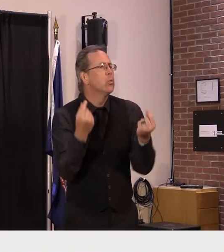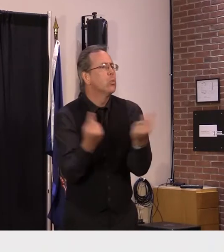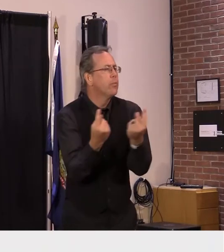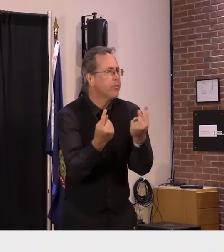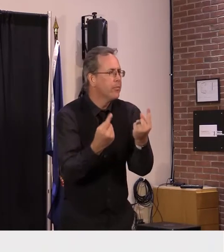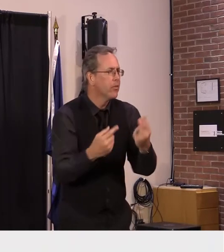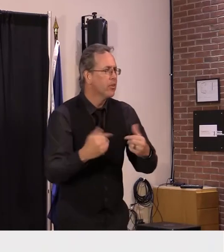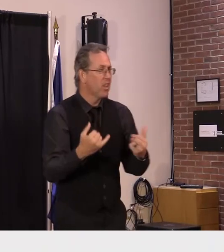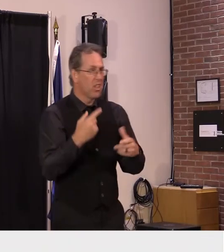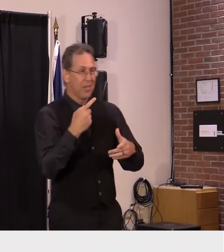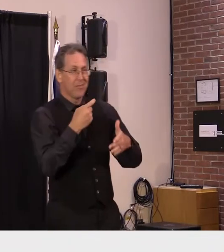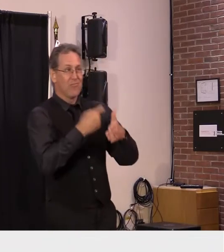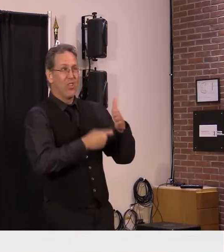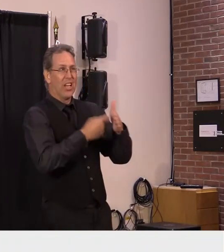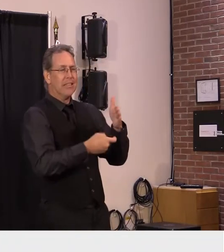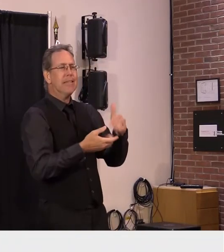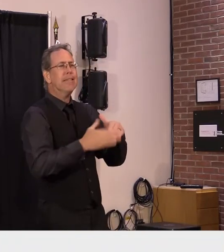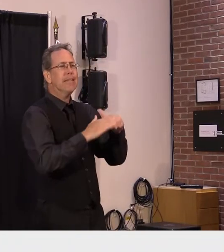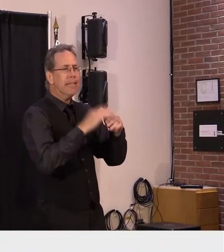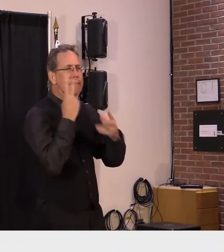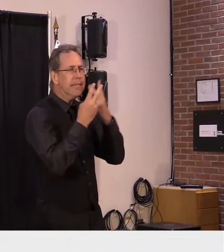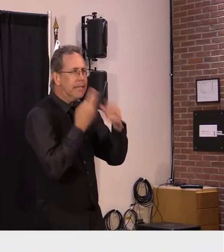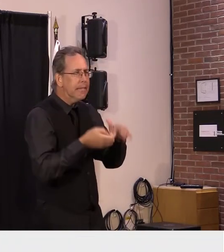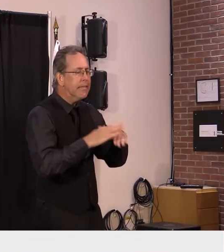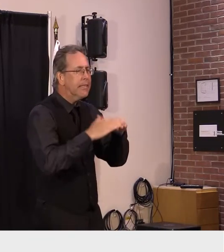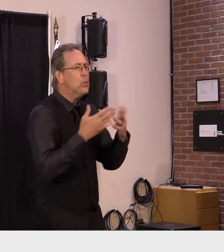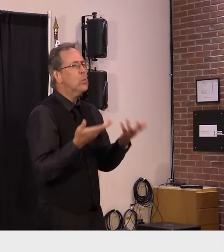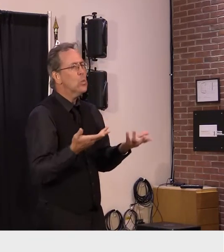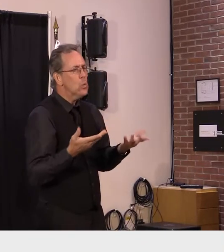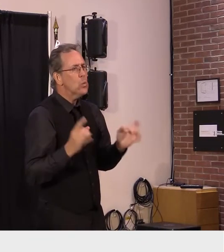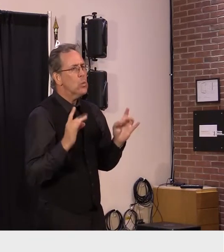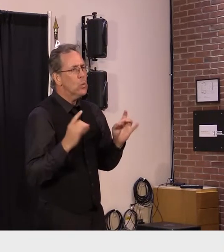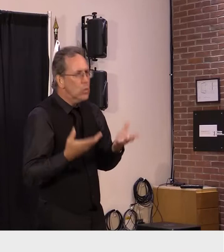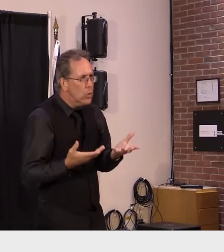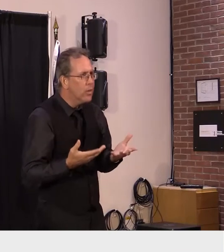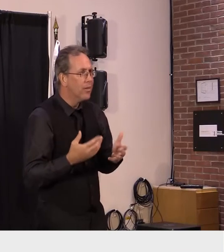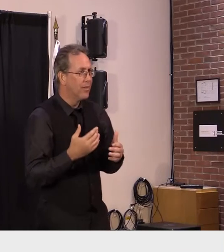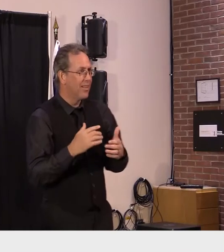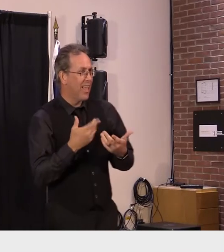much too high and we still have workforce challenges